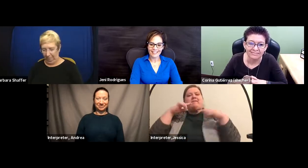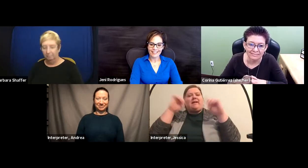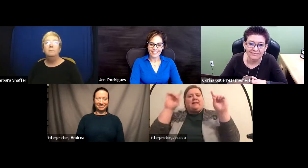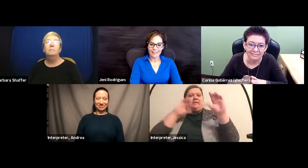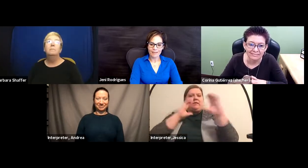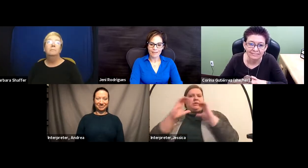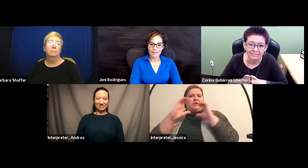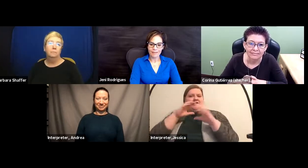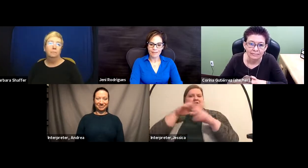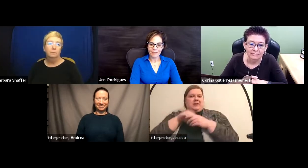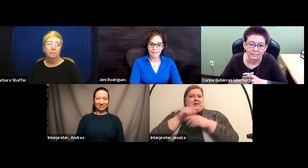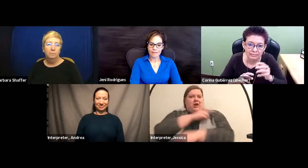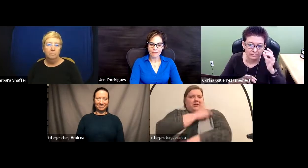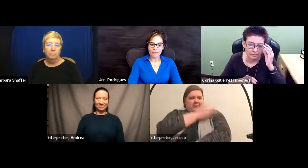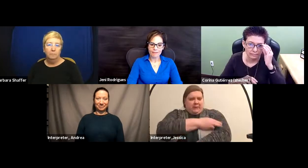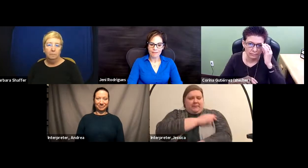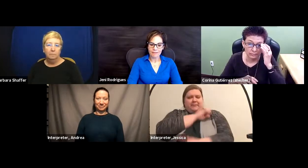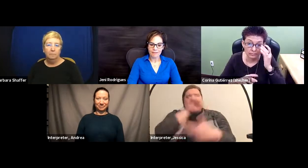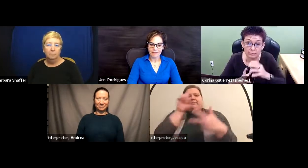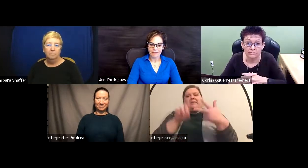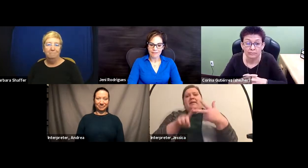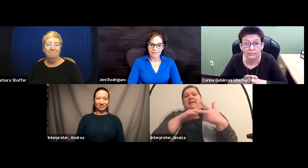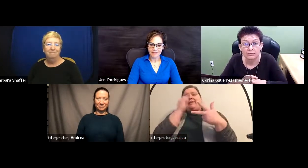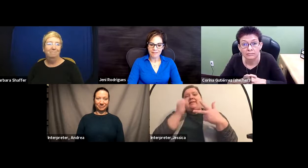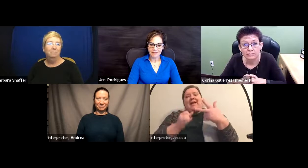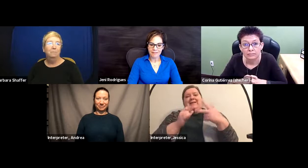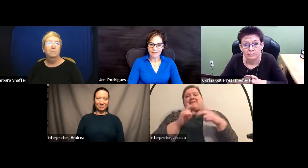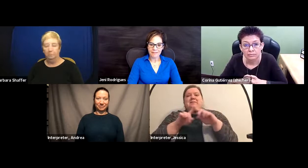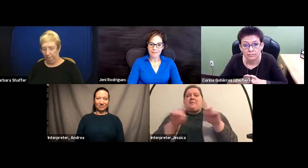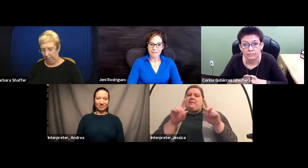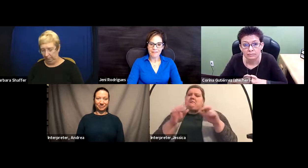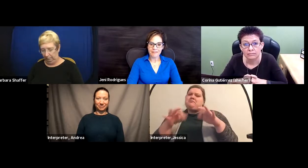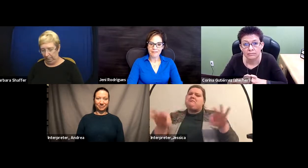Last but not least, we have